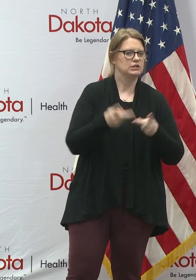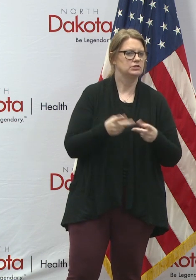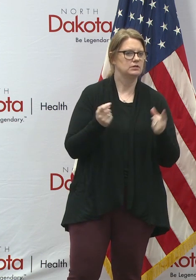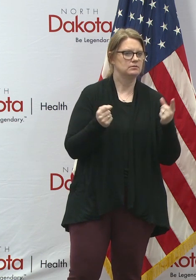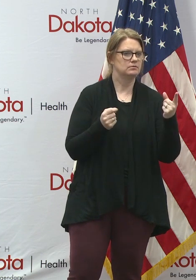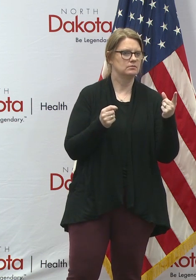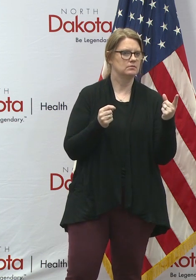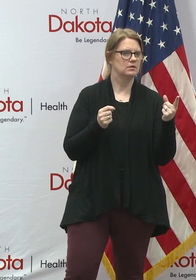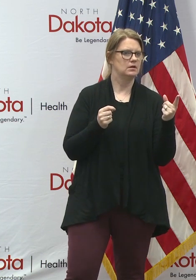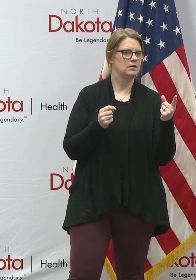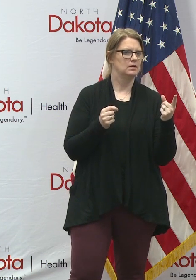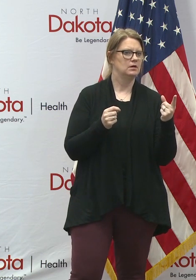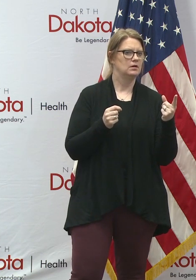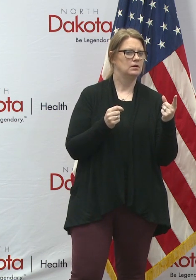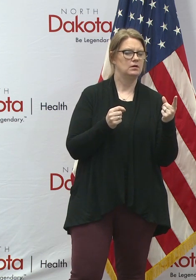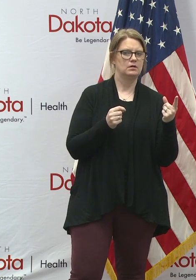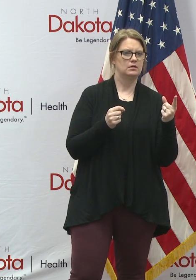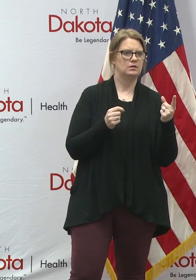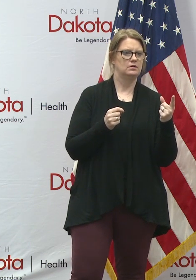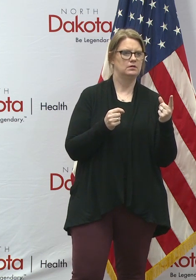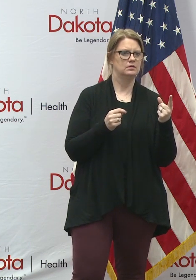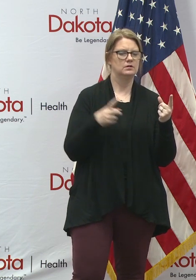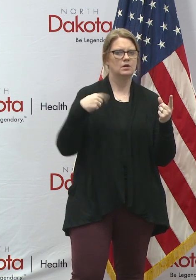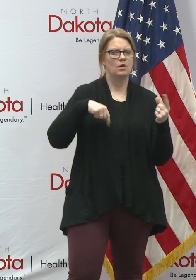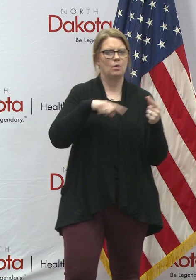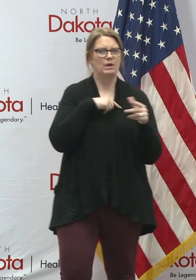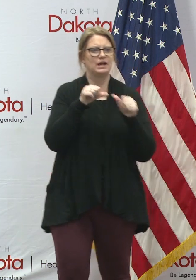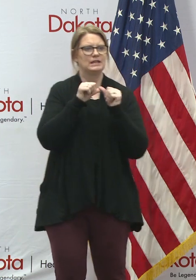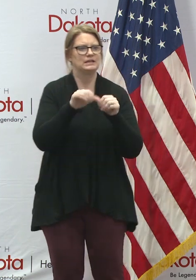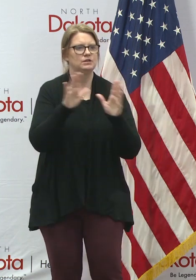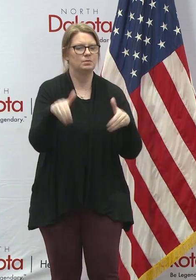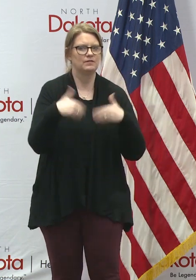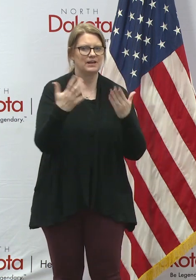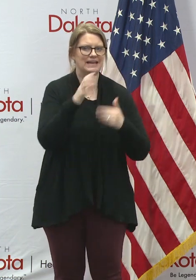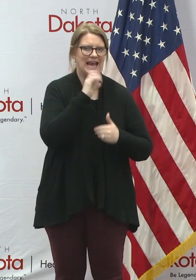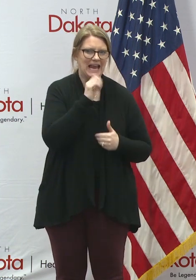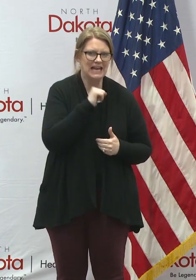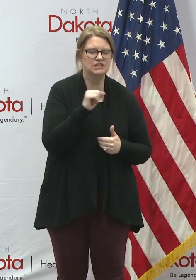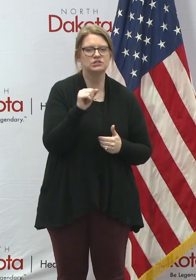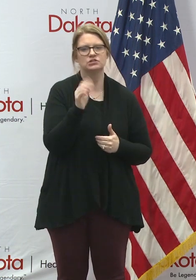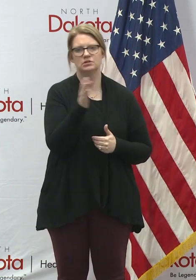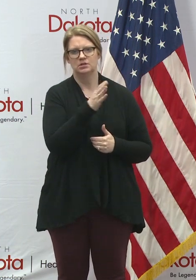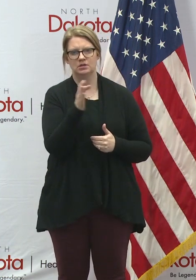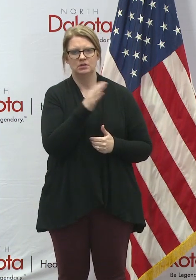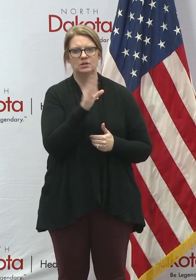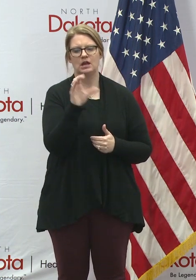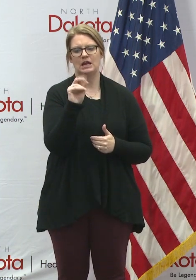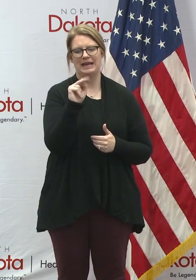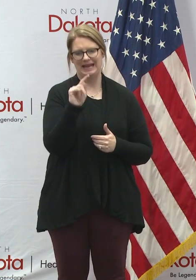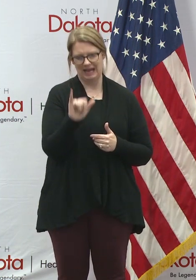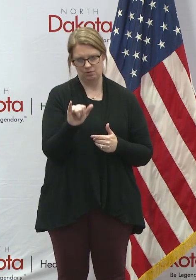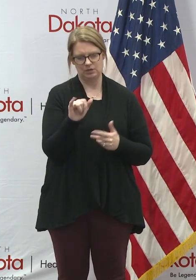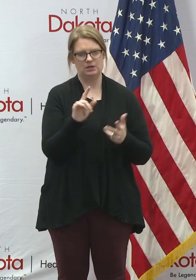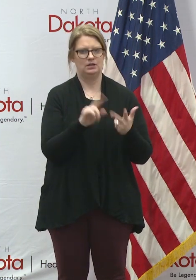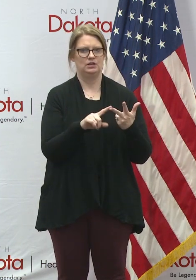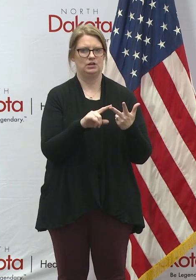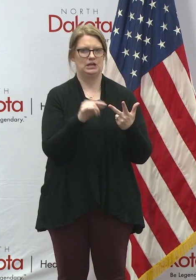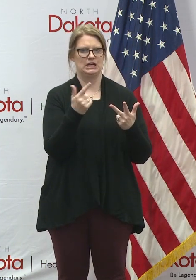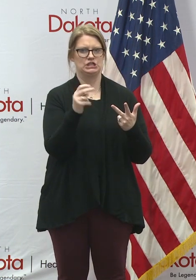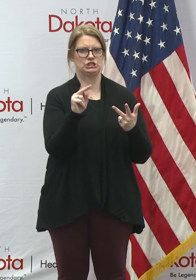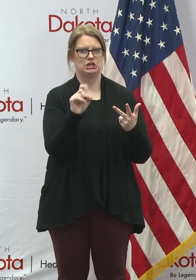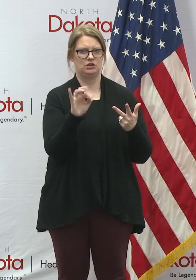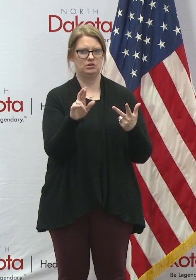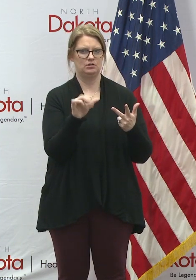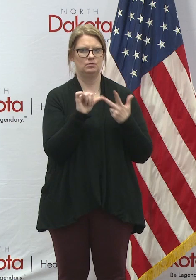Uh, we are continuing to provide, uh, age range and county and gender,